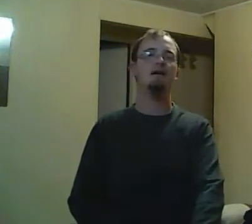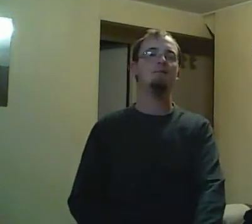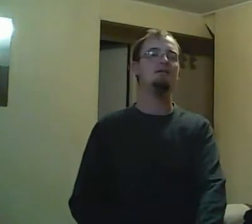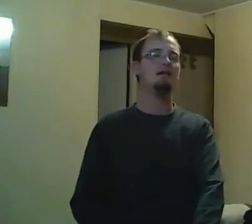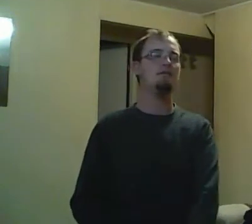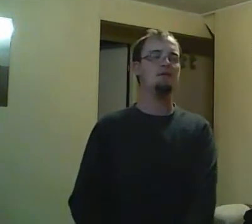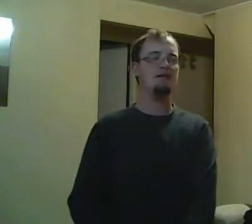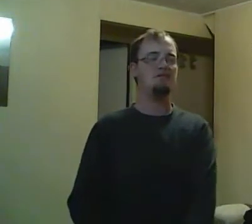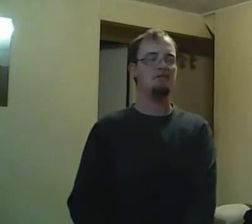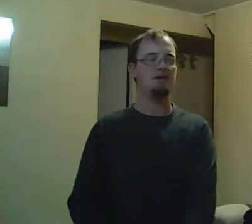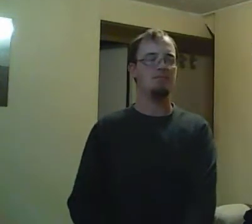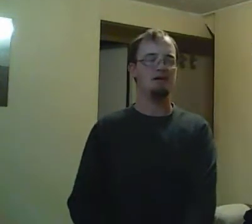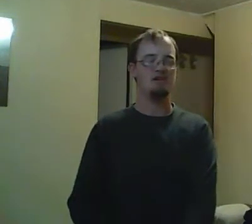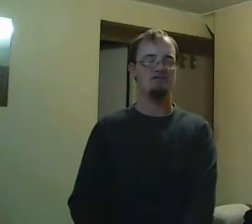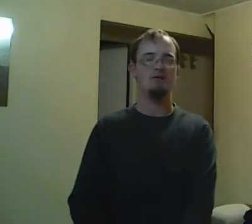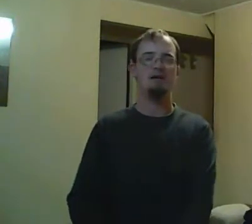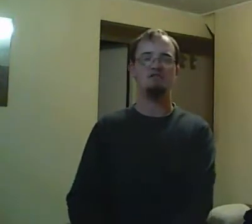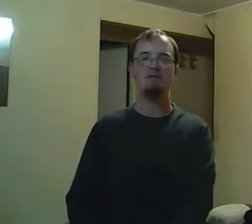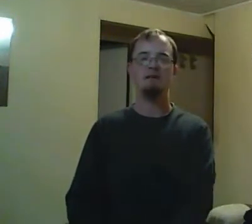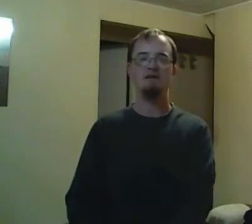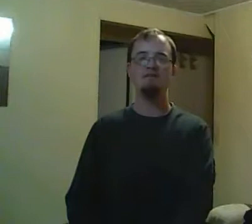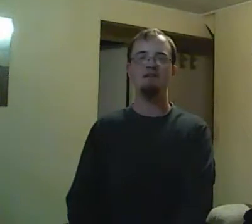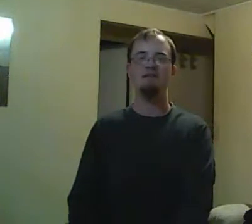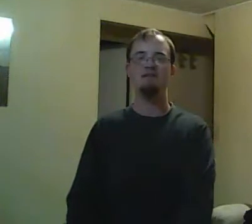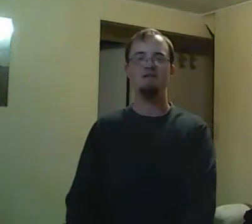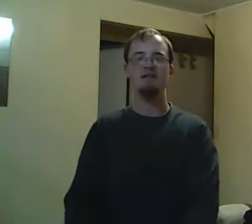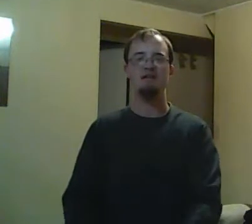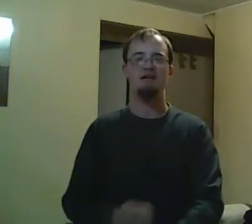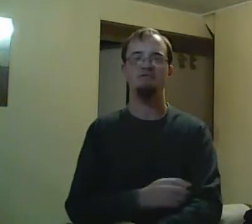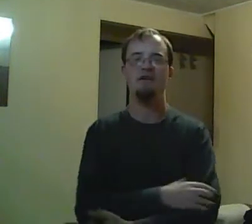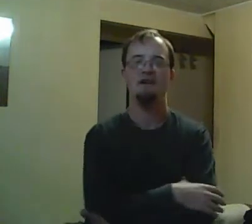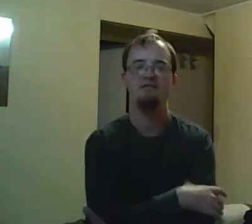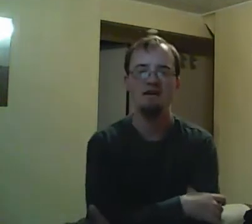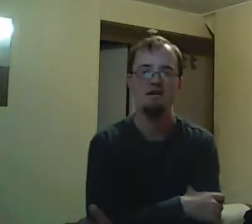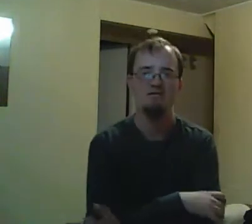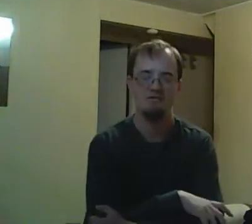I guess her mother-son relationship with him was kind of awkward, but, you know,